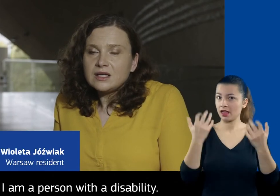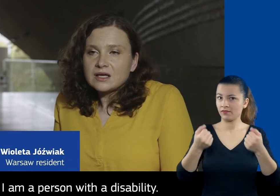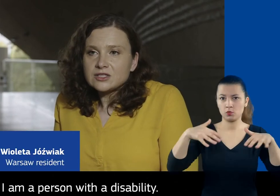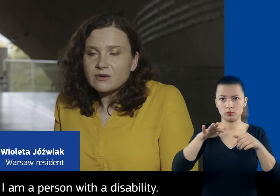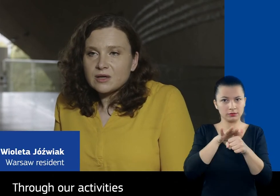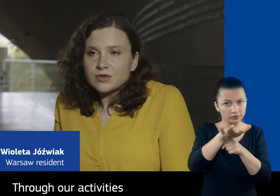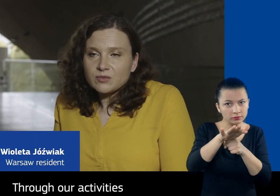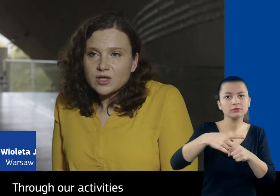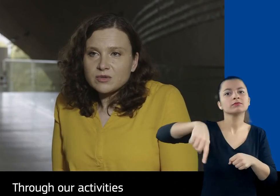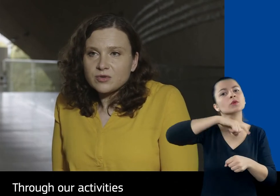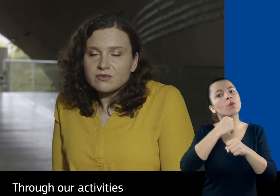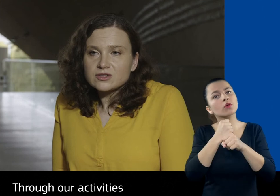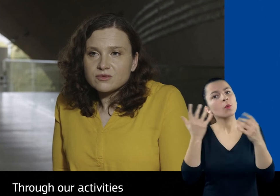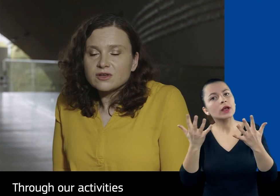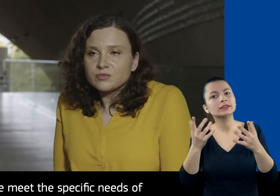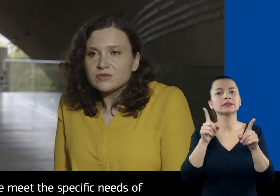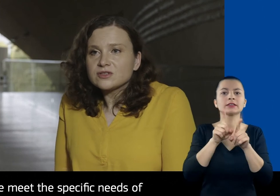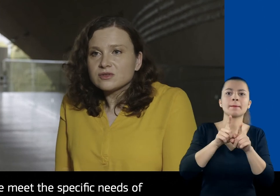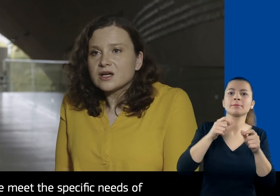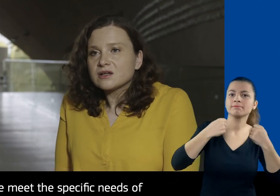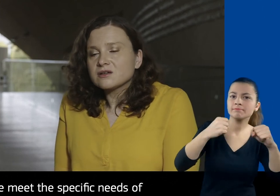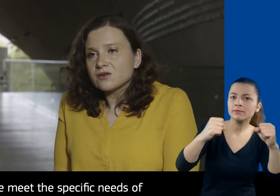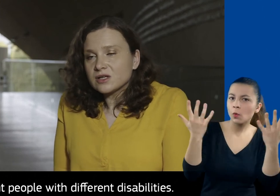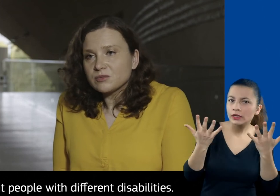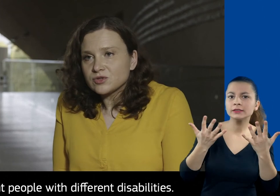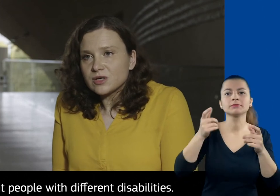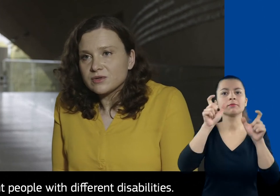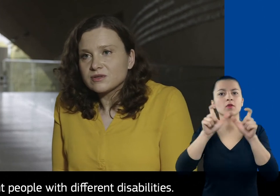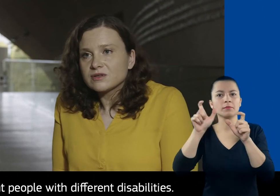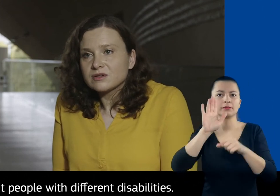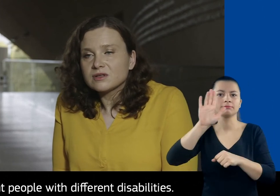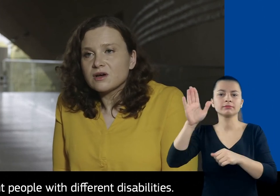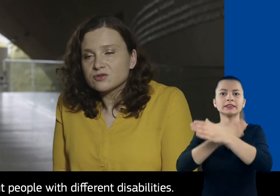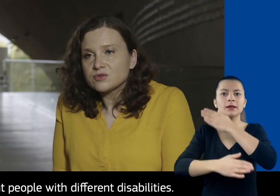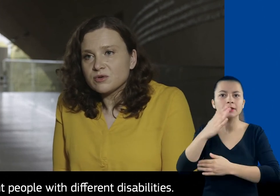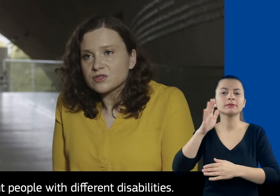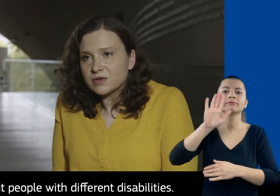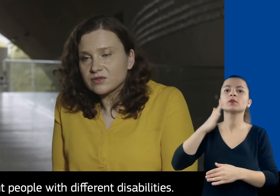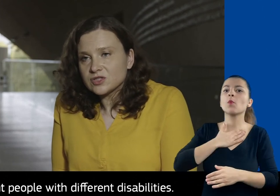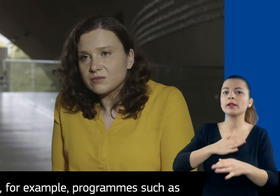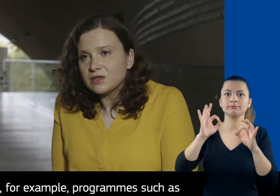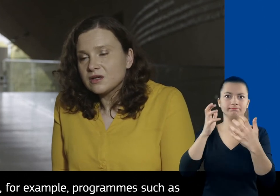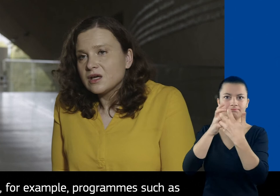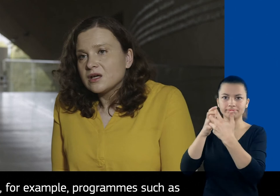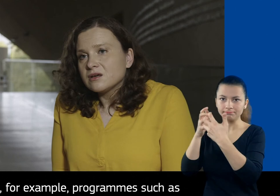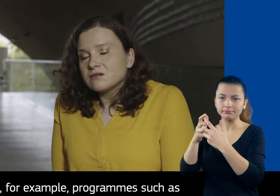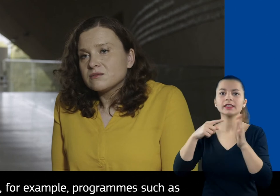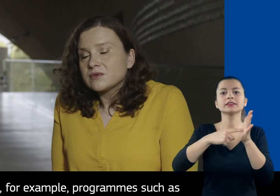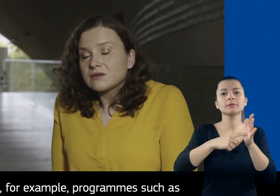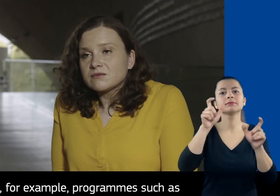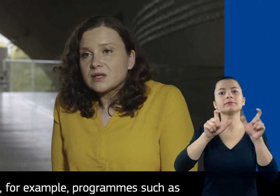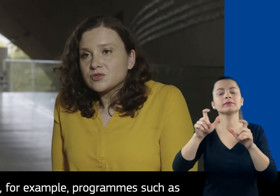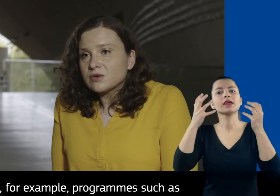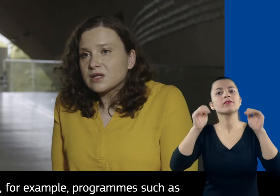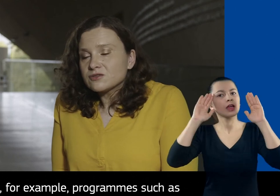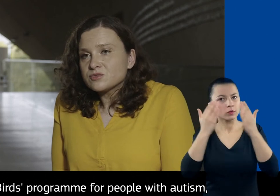person with a disability. Through our activities, we meet the specific needs of different people with different disabilities. We have, for example,